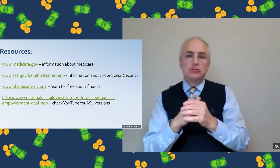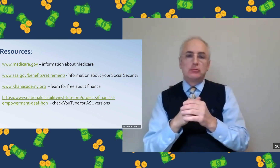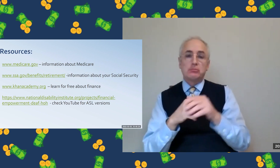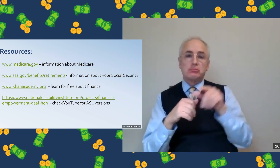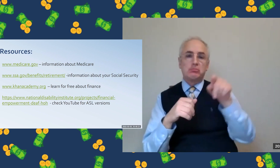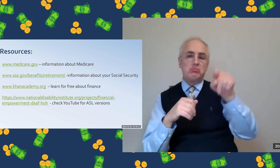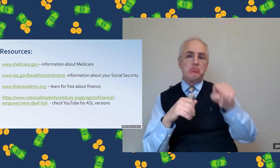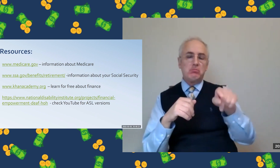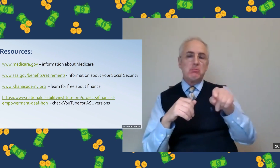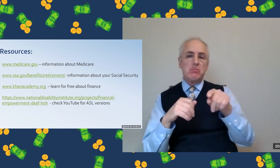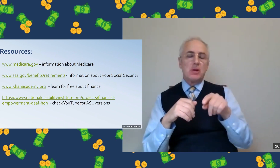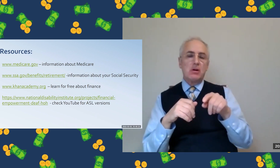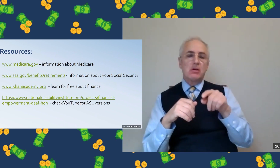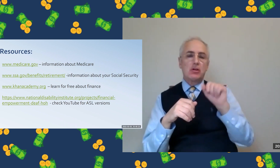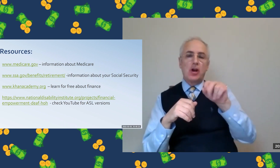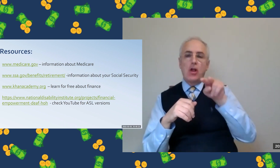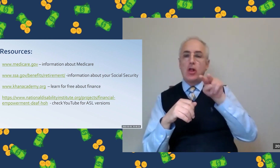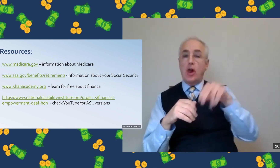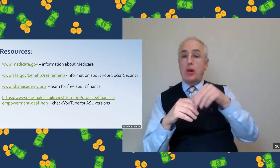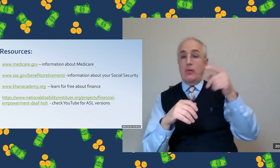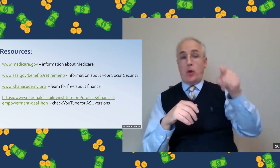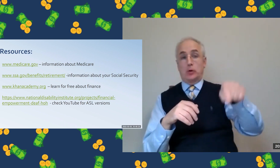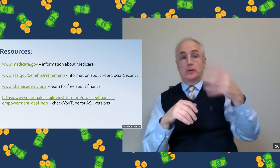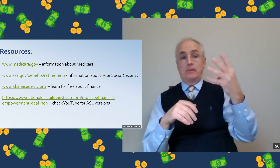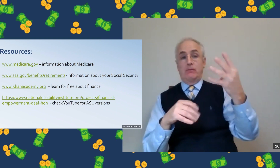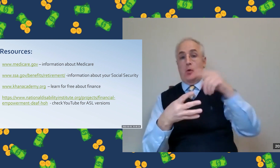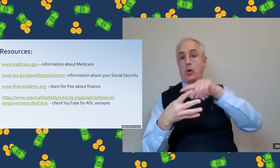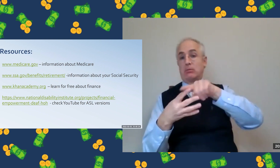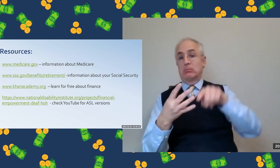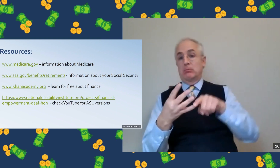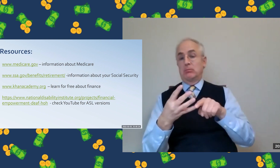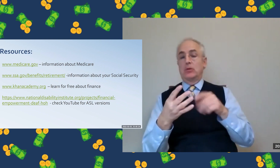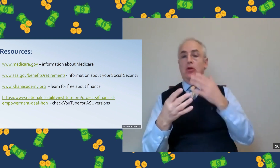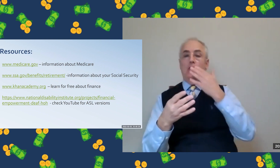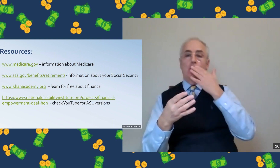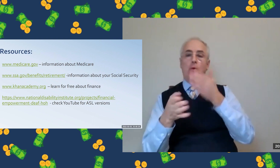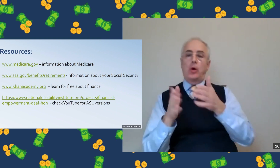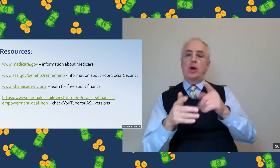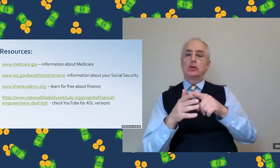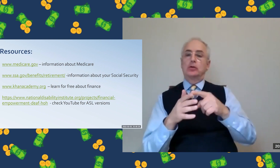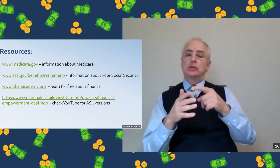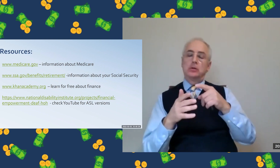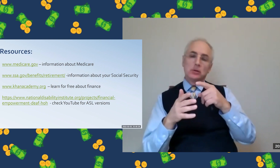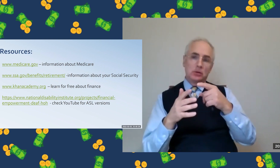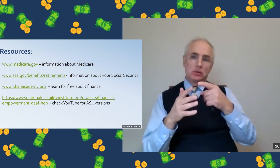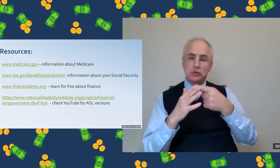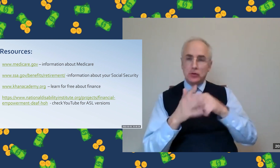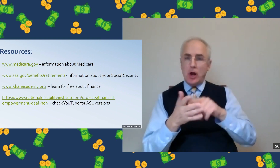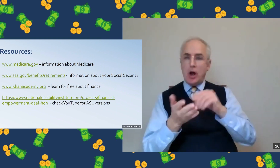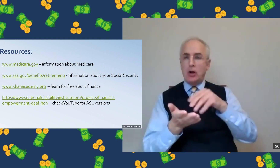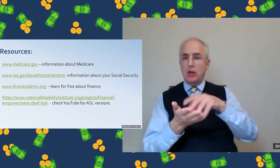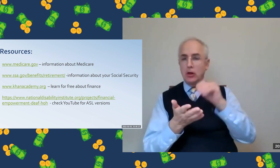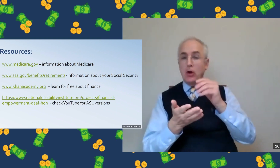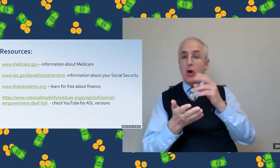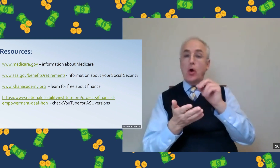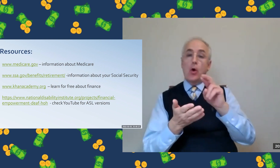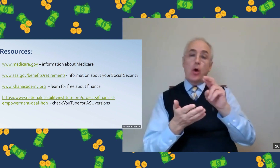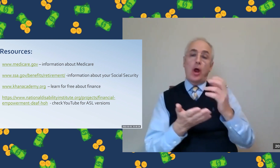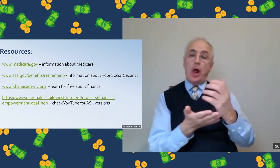financial information. So I have the National Disability Institute listed there. And these are four great resources for you to start